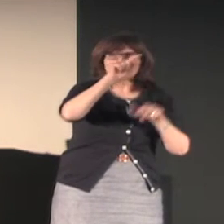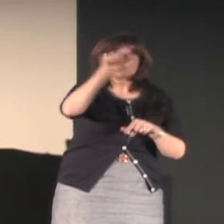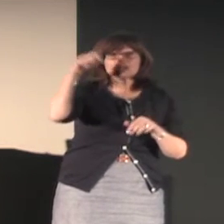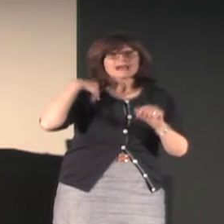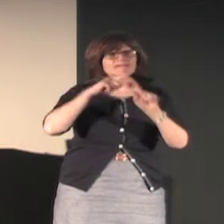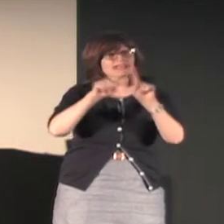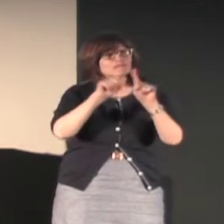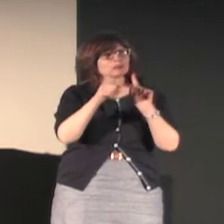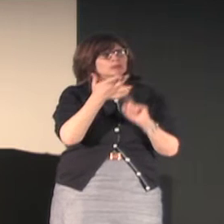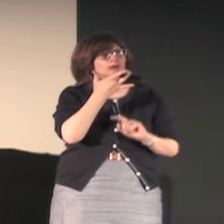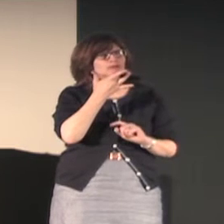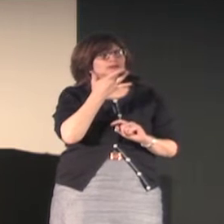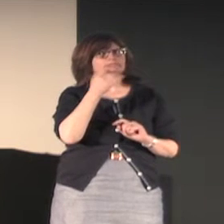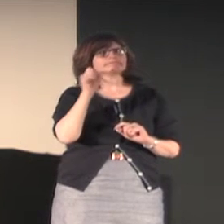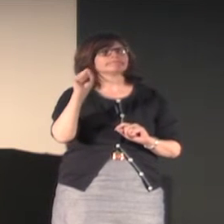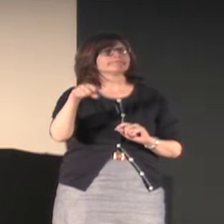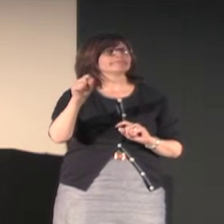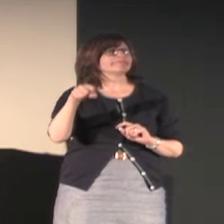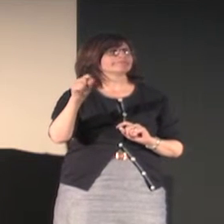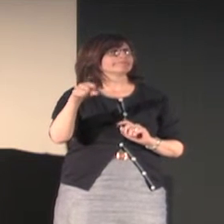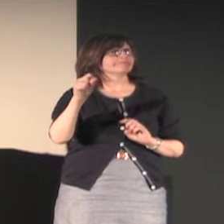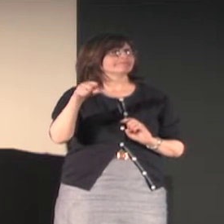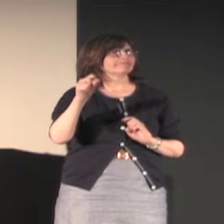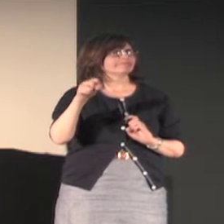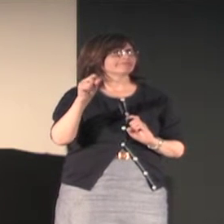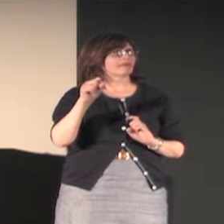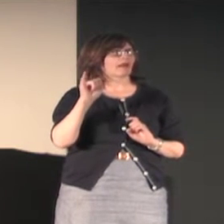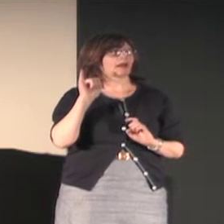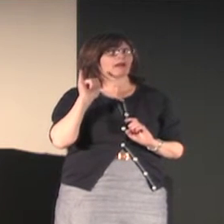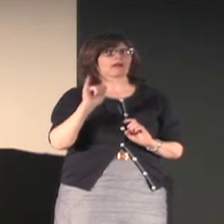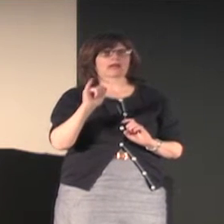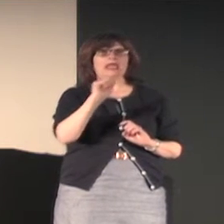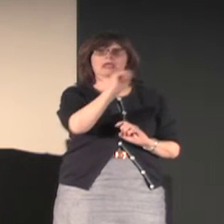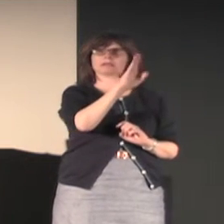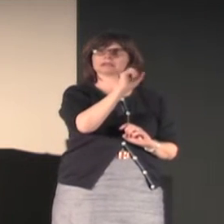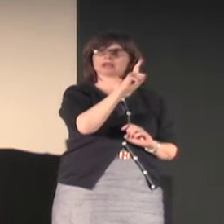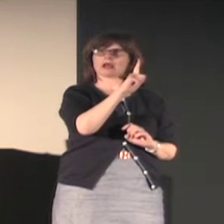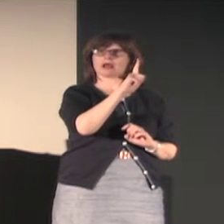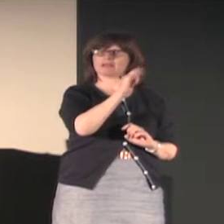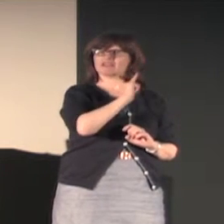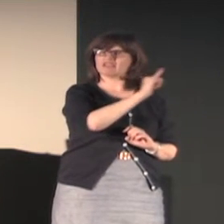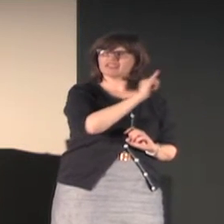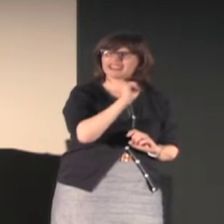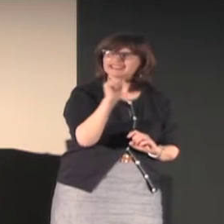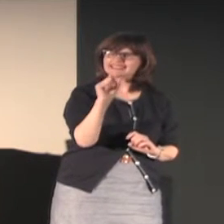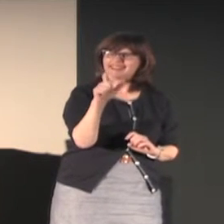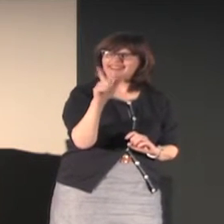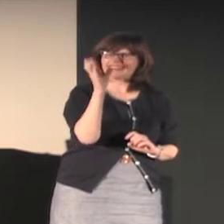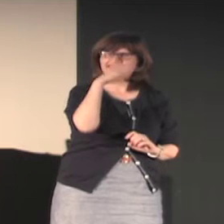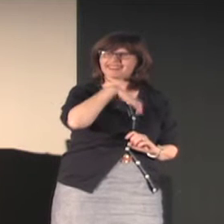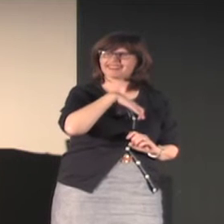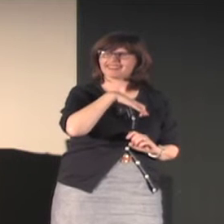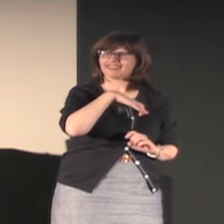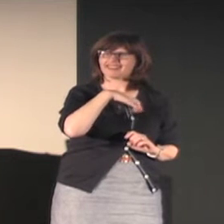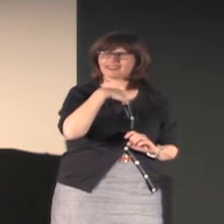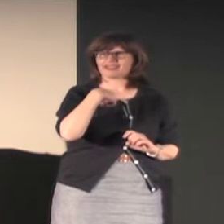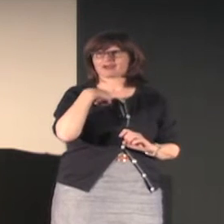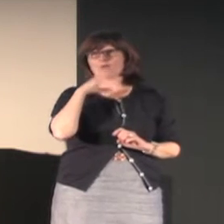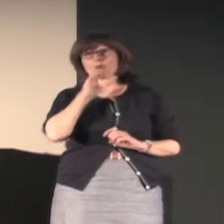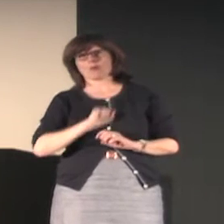so I realized then that there are preferences among different sign languages and ABSL is more